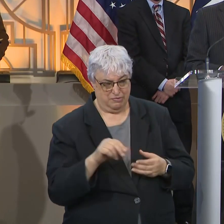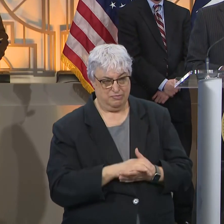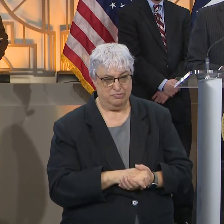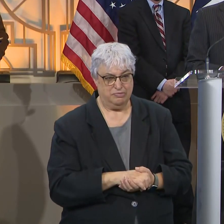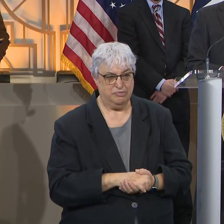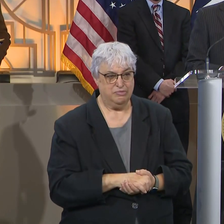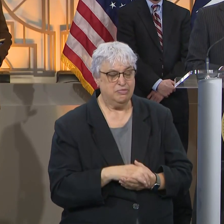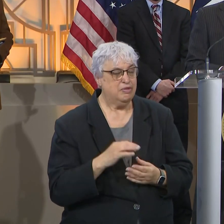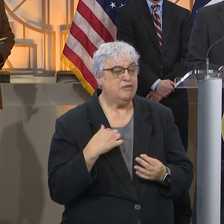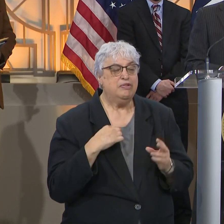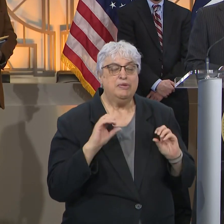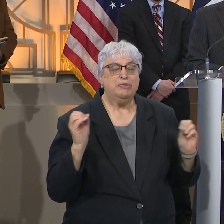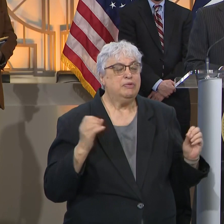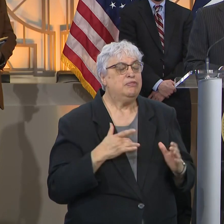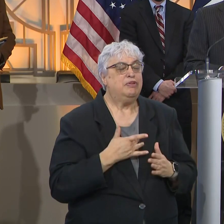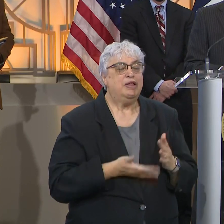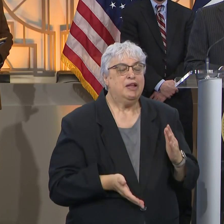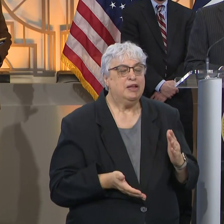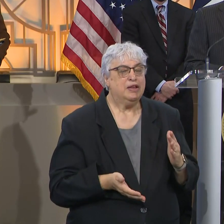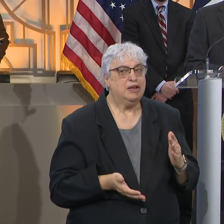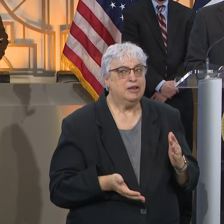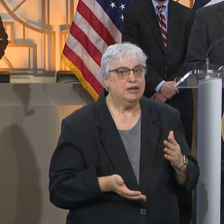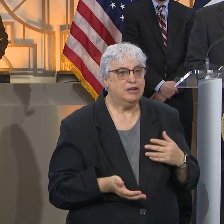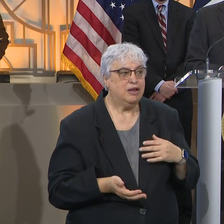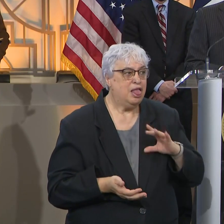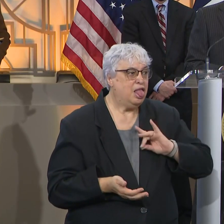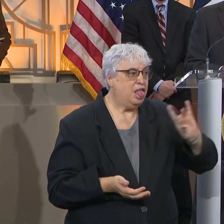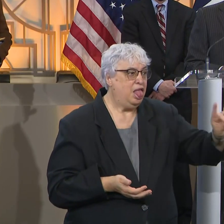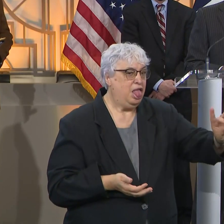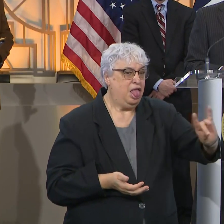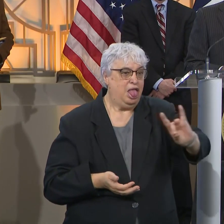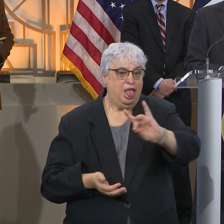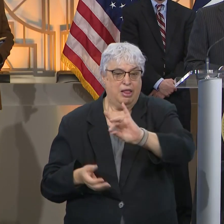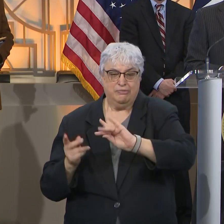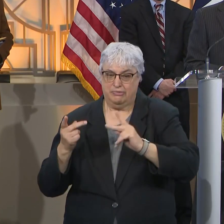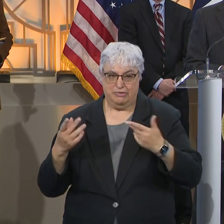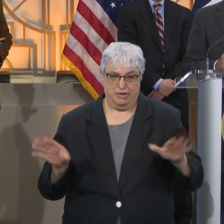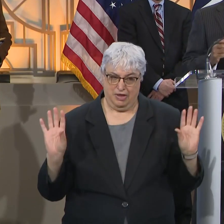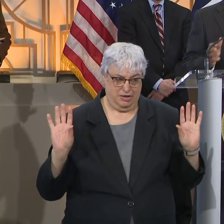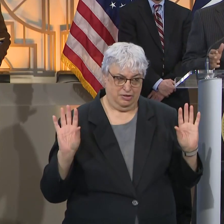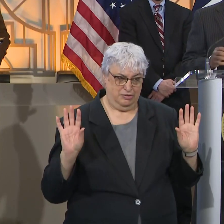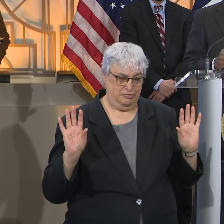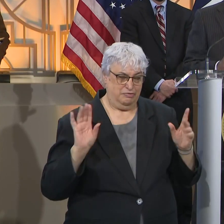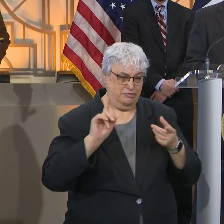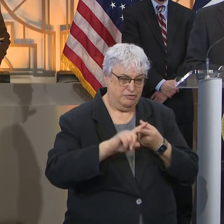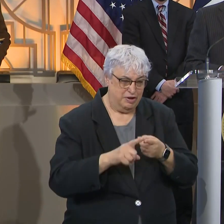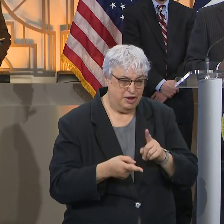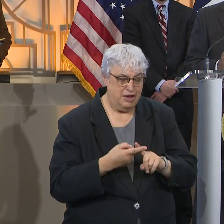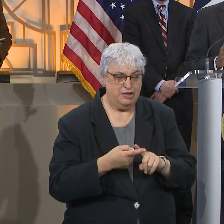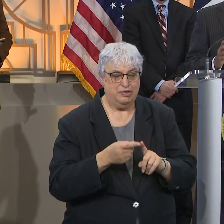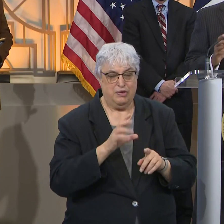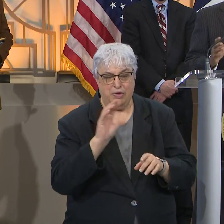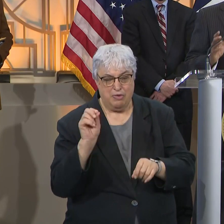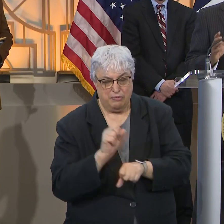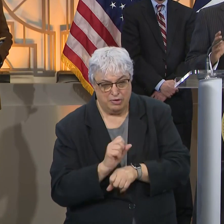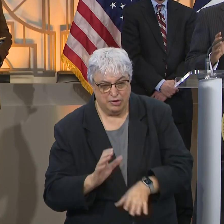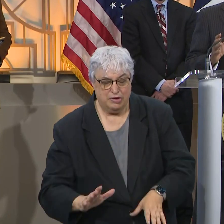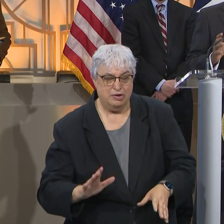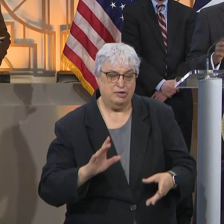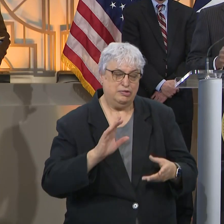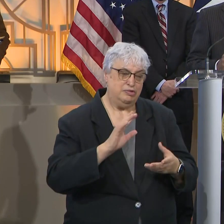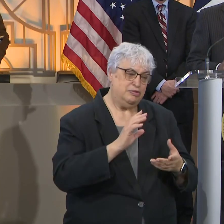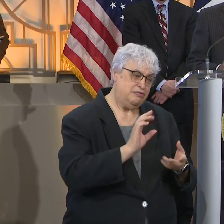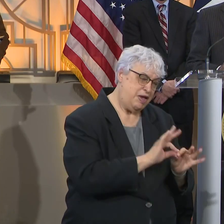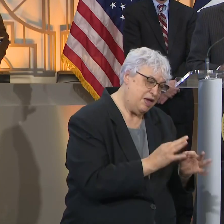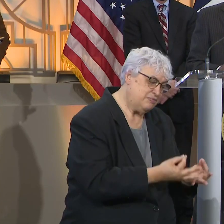you're asymptomatic, because you don't want to spread it to other family members and friends and employees. So please get tested.